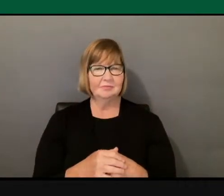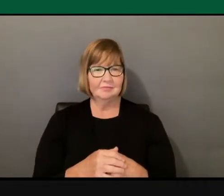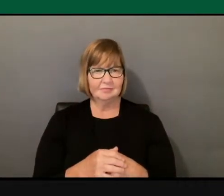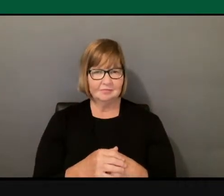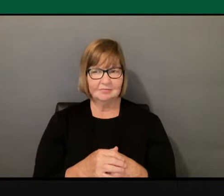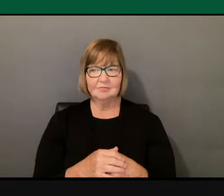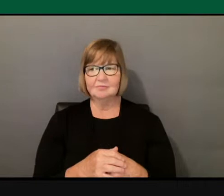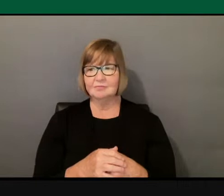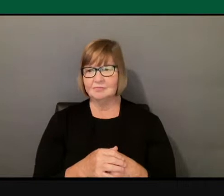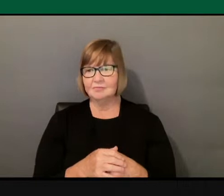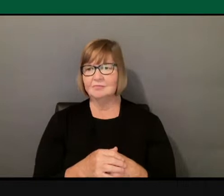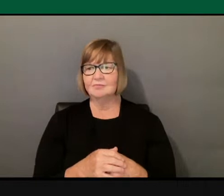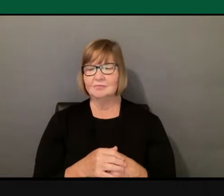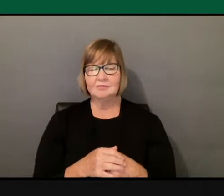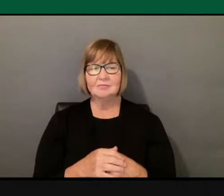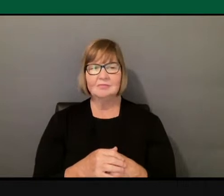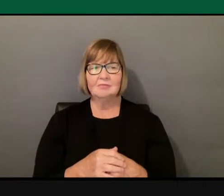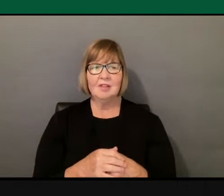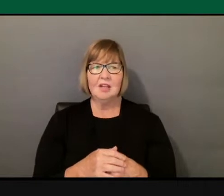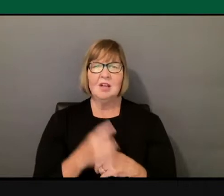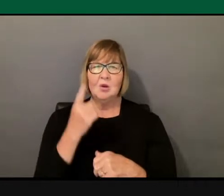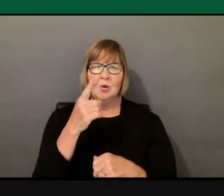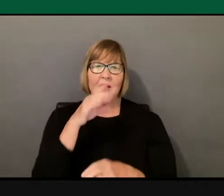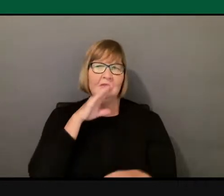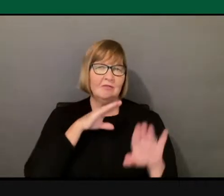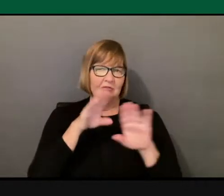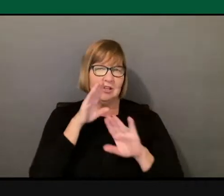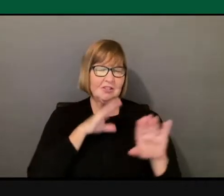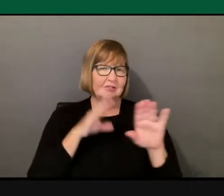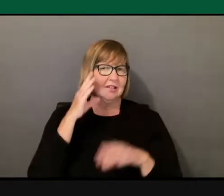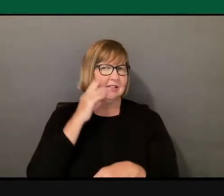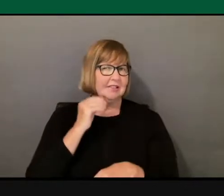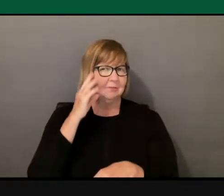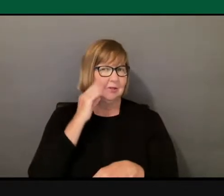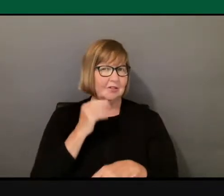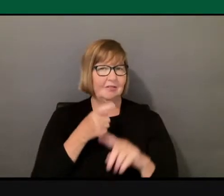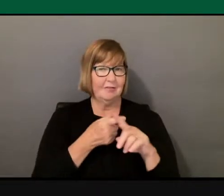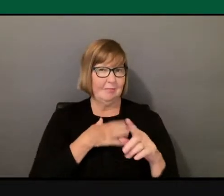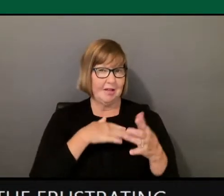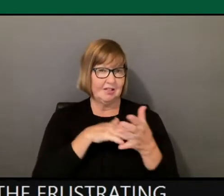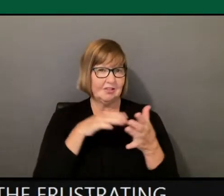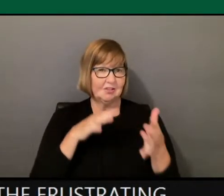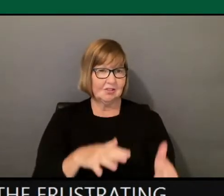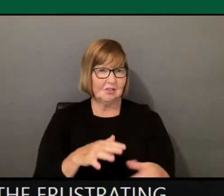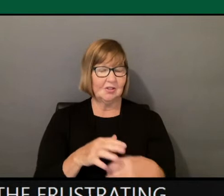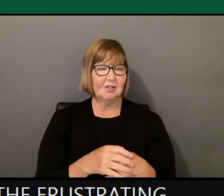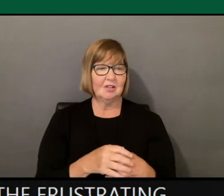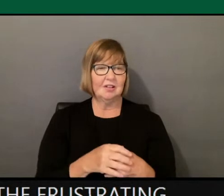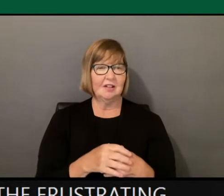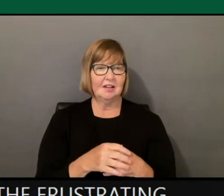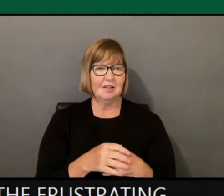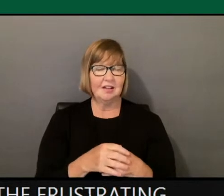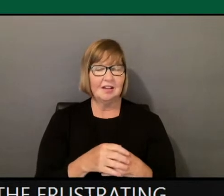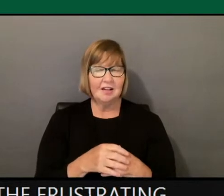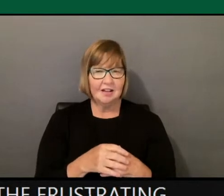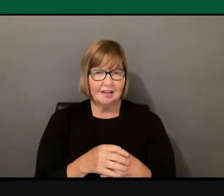the frustrating experiences for my students is that they receive, a lot of this knowledge, they,